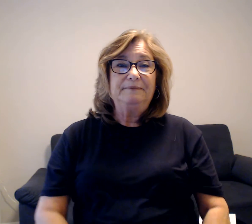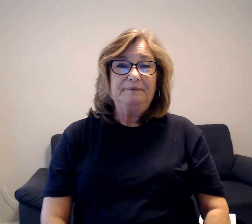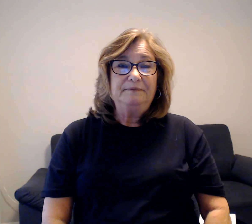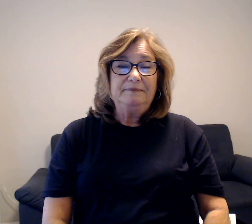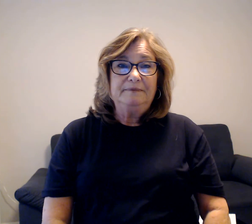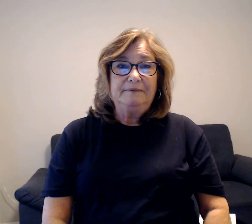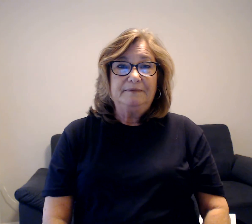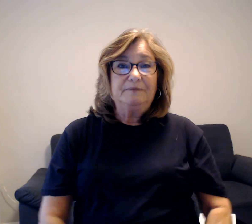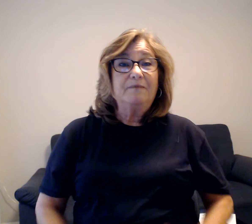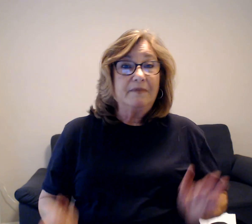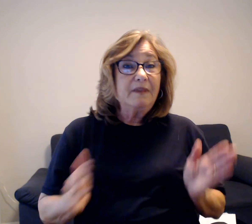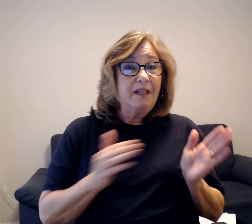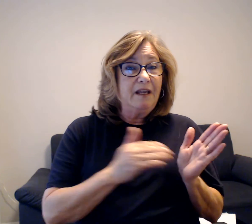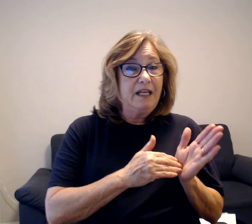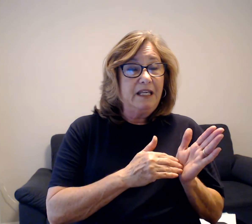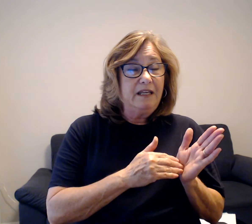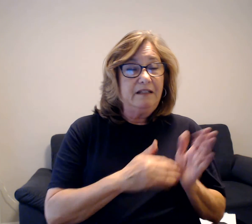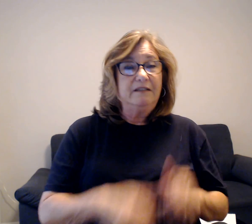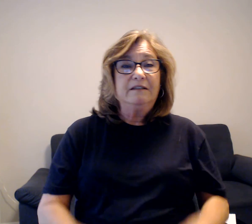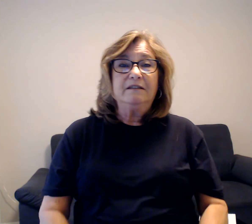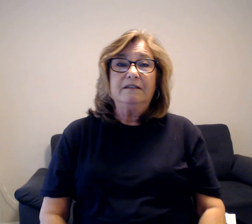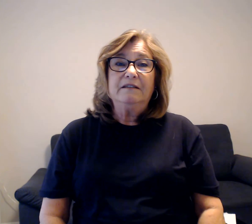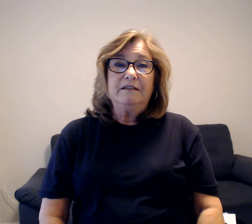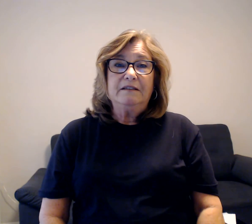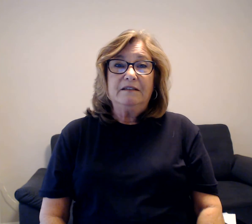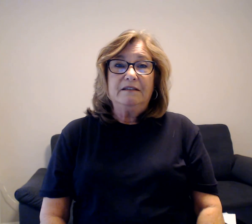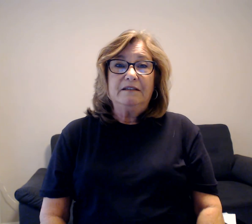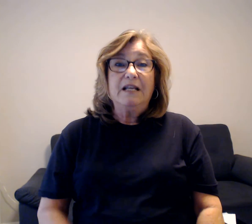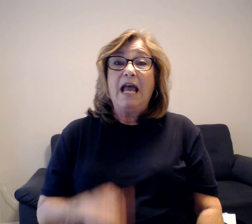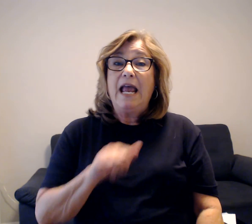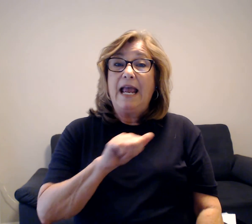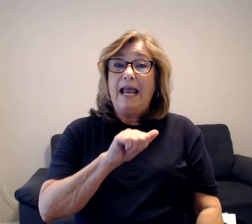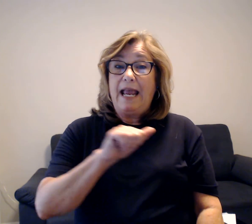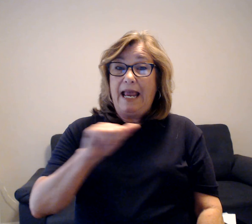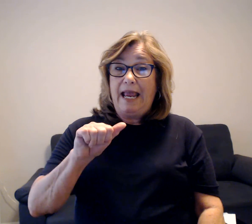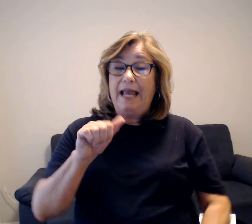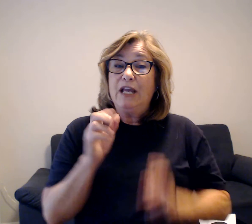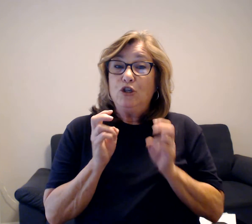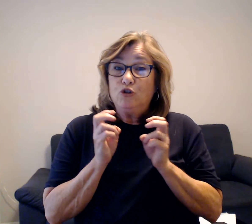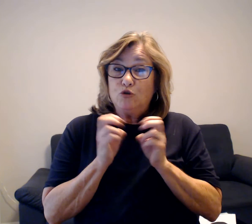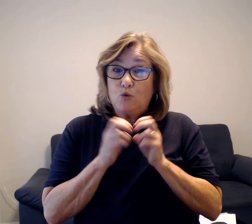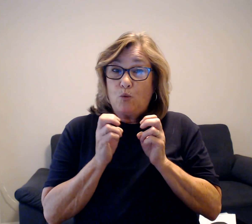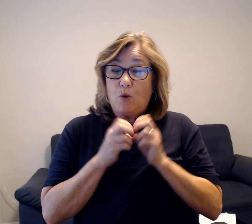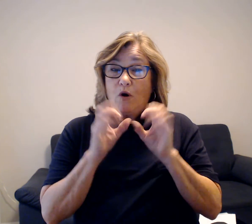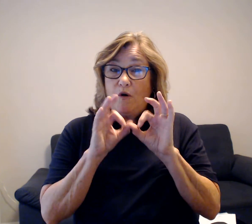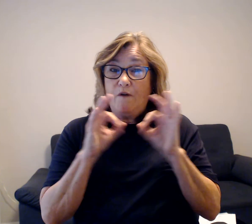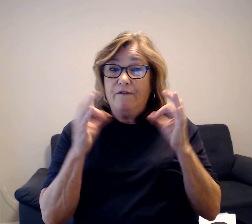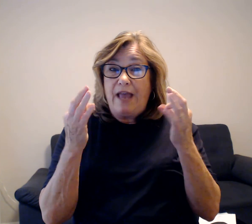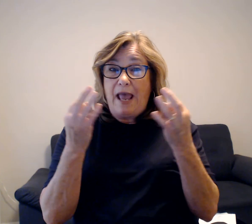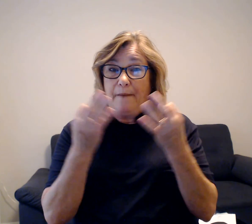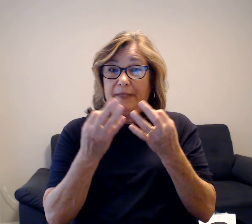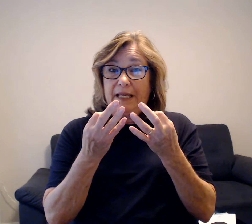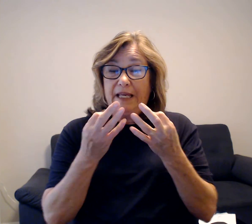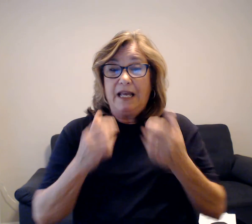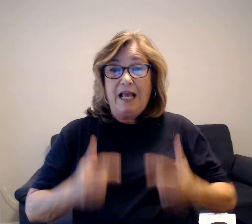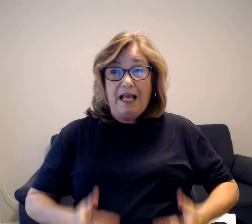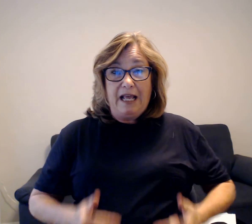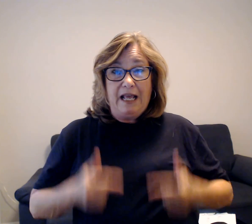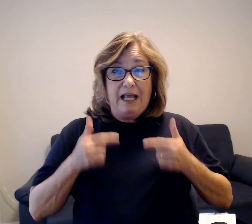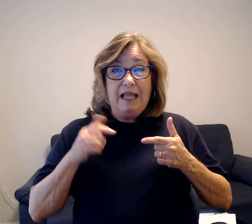Number 24. A squirrel family lived in a hole in